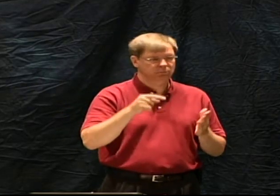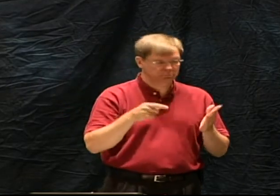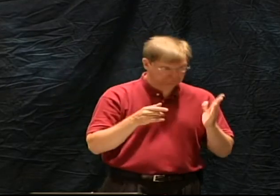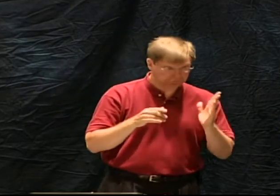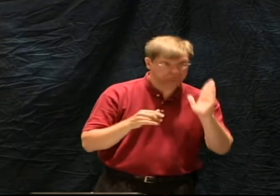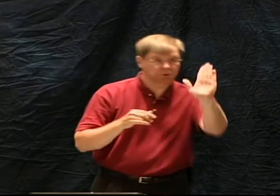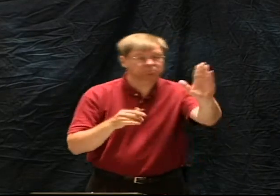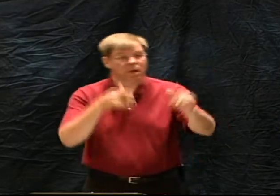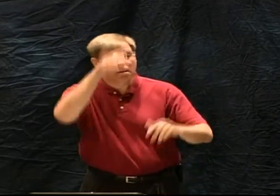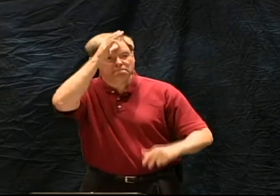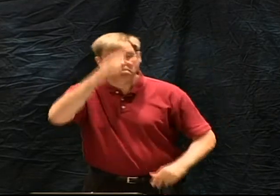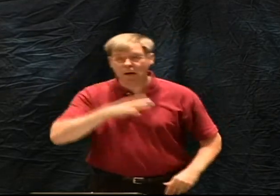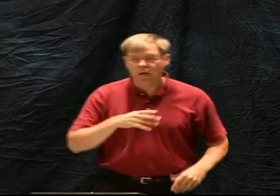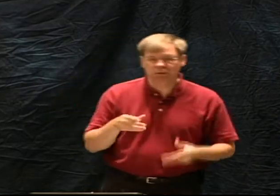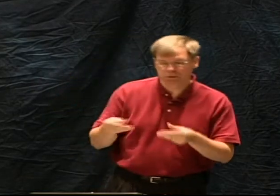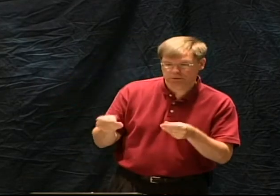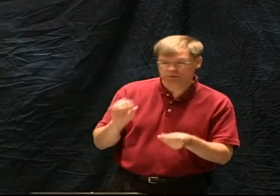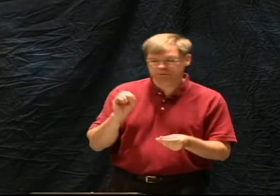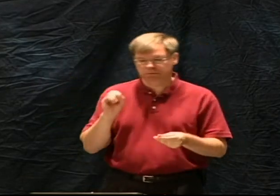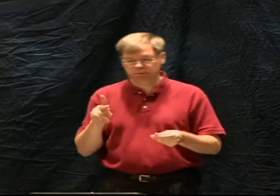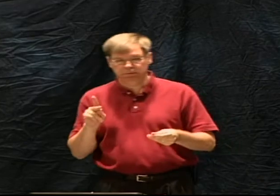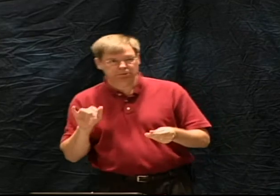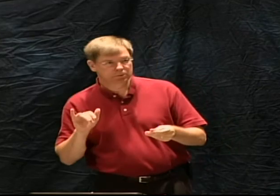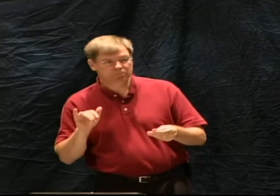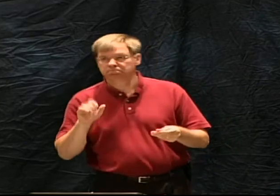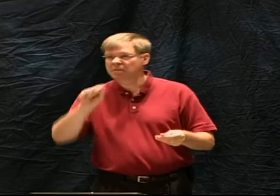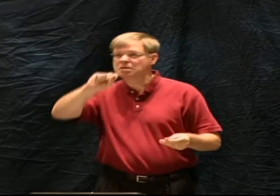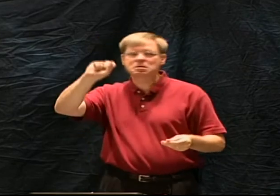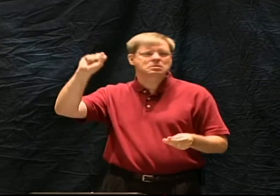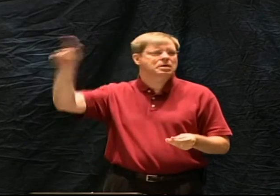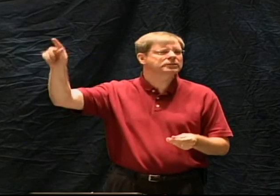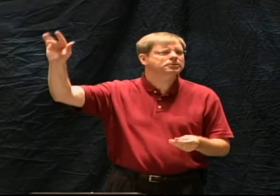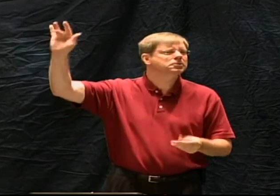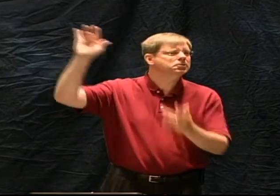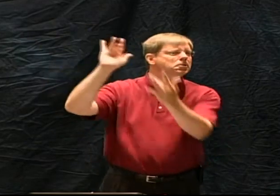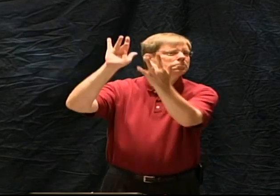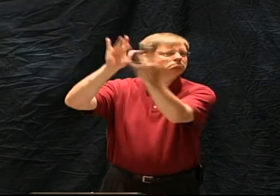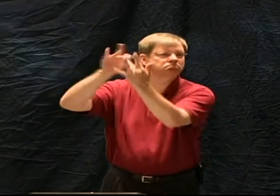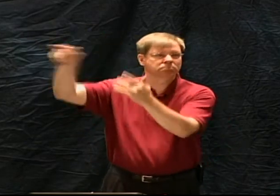any reference regarding their credit, they could check with that large company in New York.